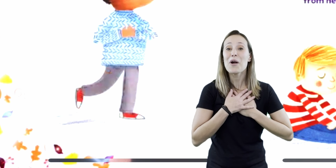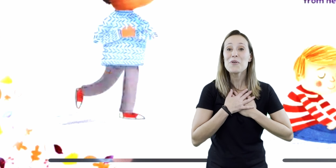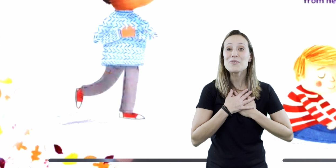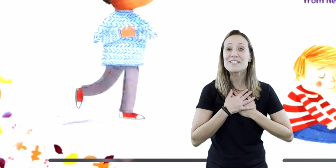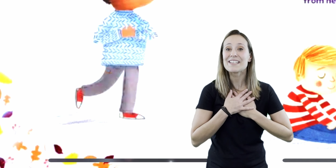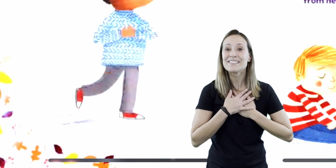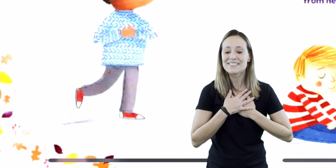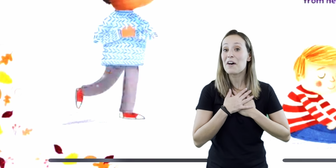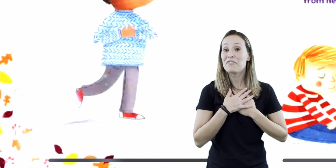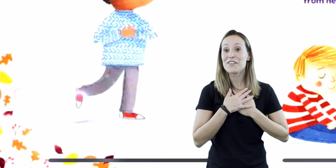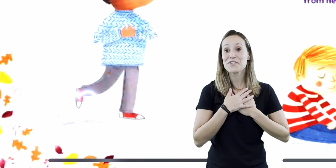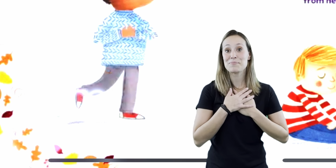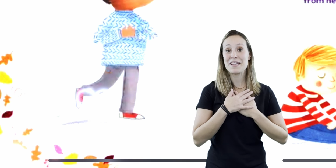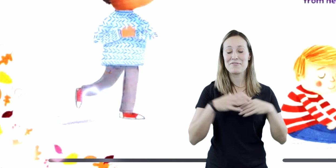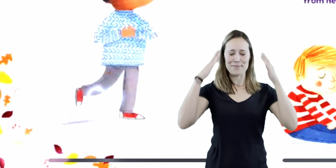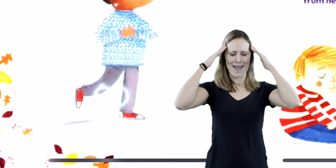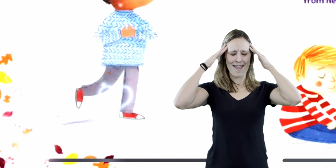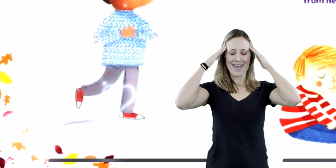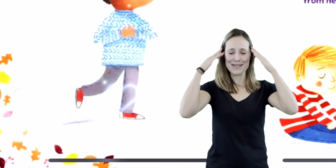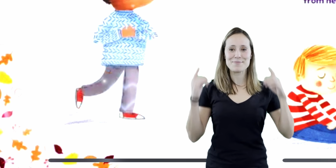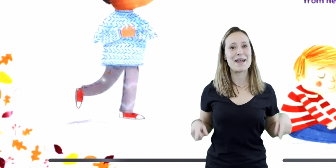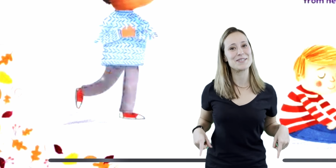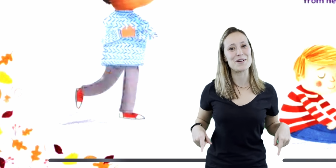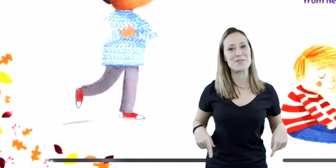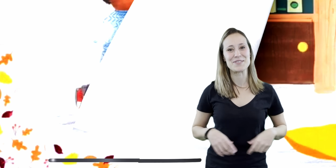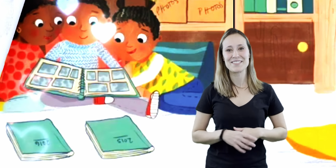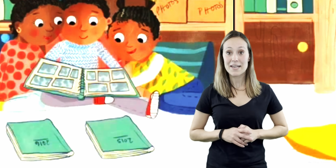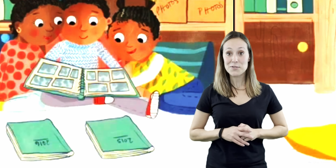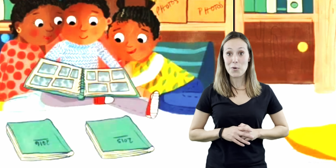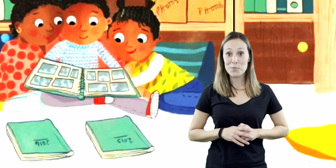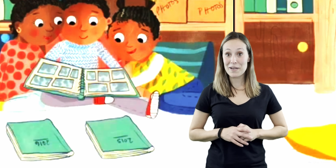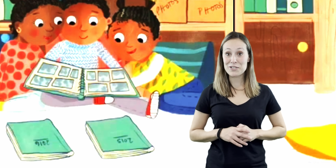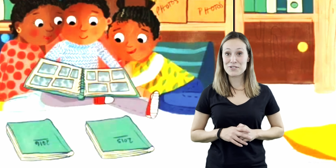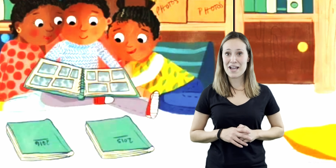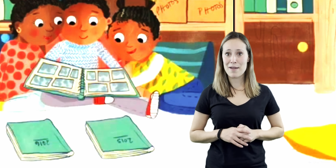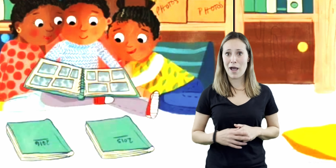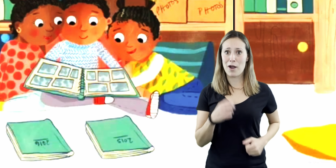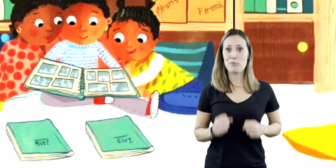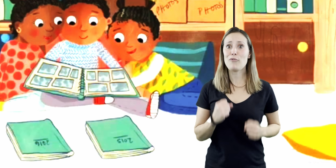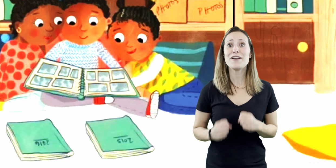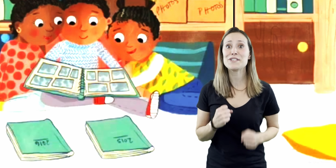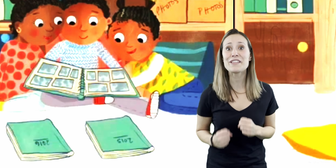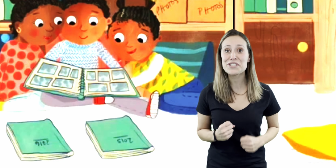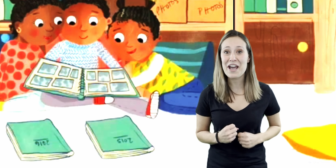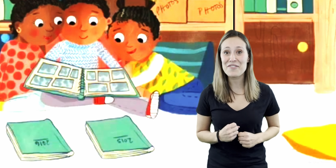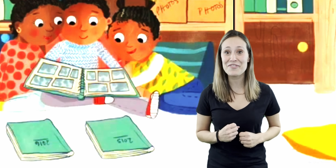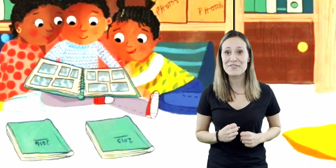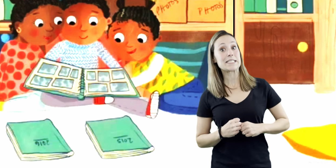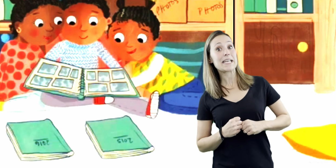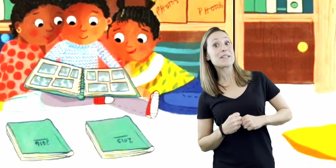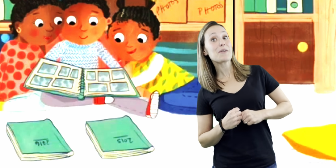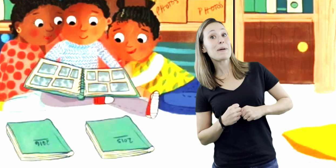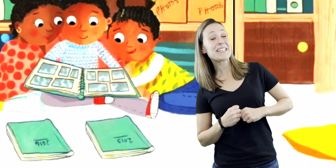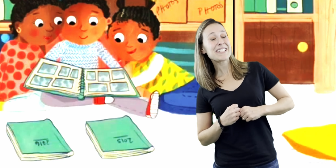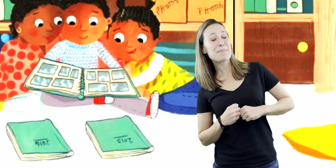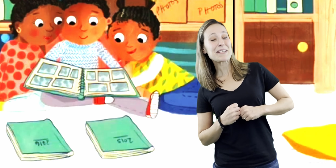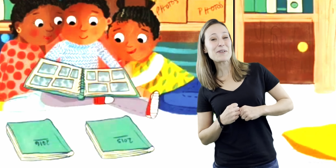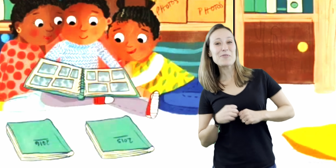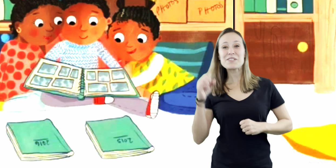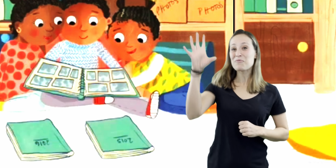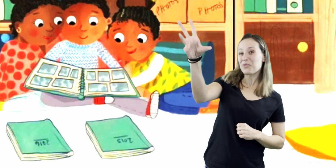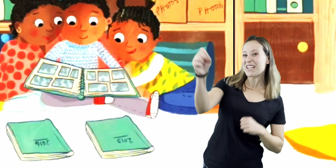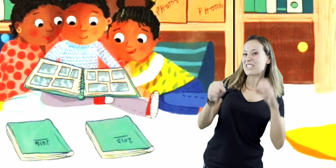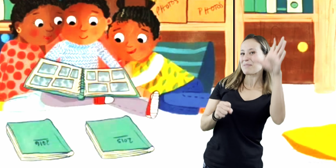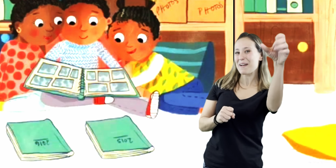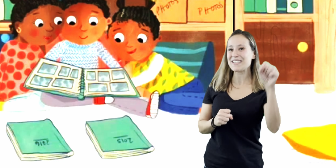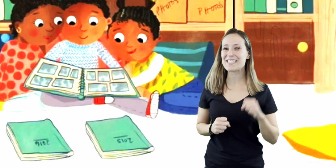My heart grows. Love fills me from my head to my toes. It's old picture time. I run to the shelf. Stand on my tippy